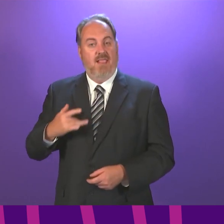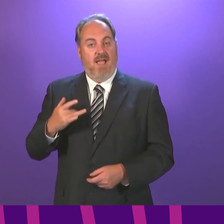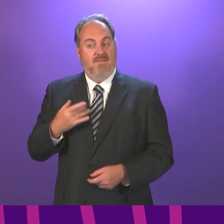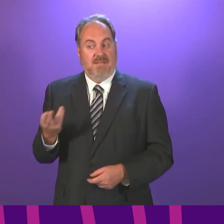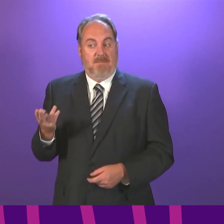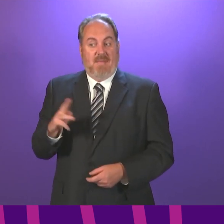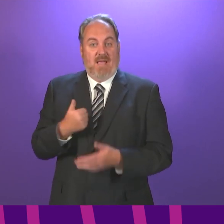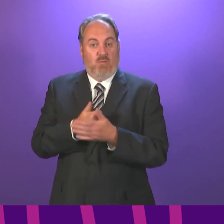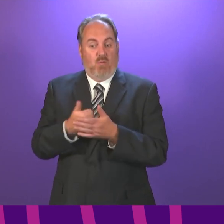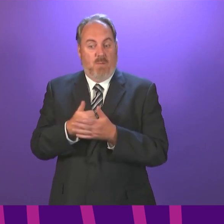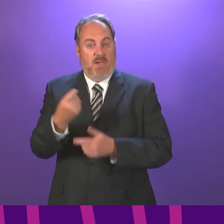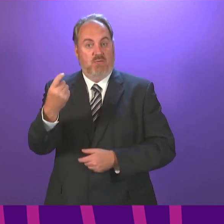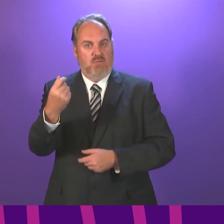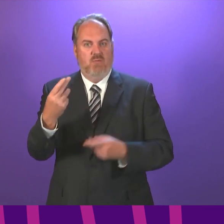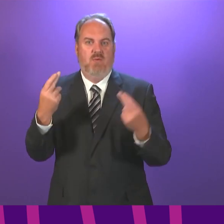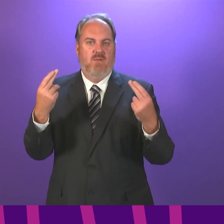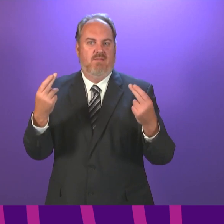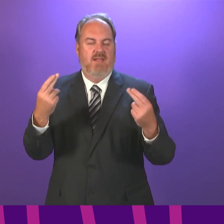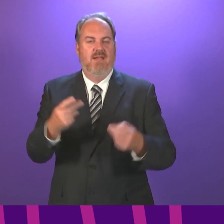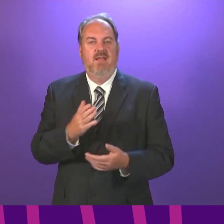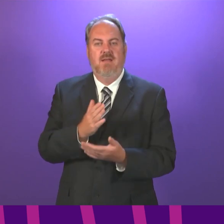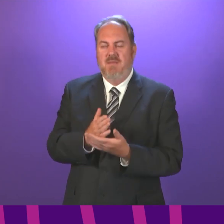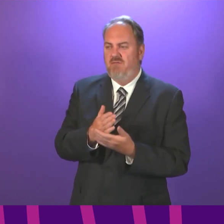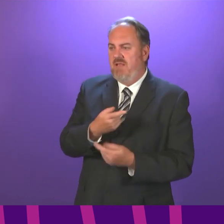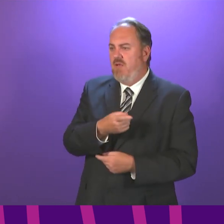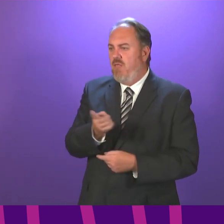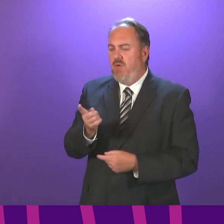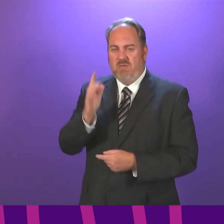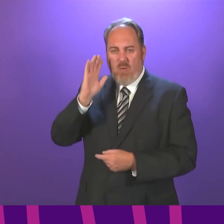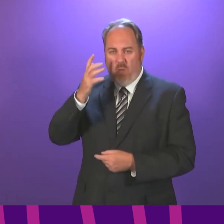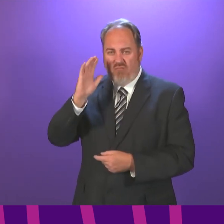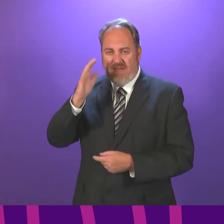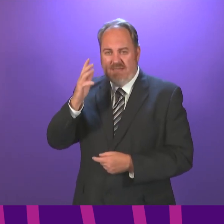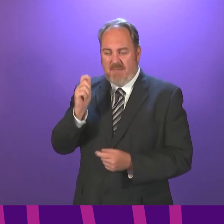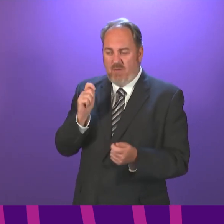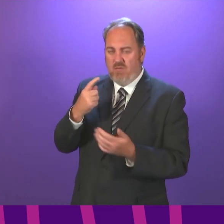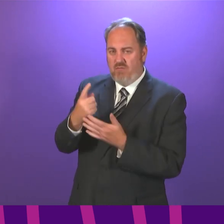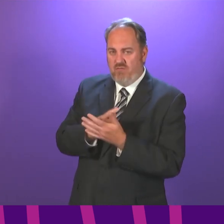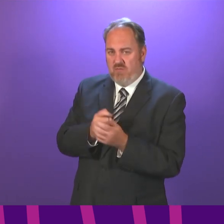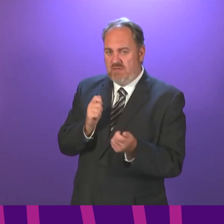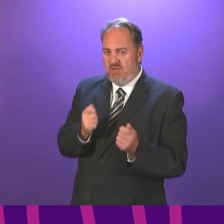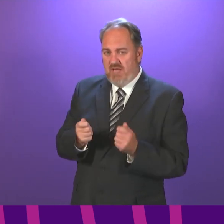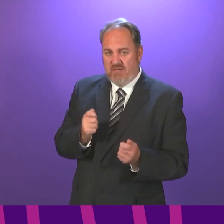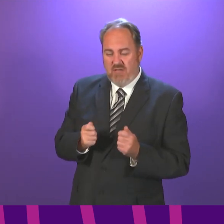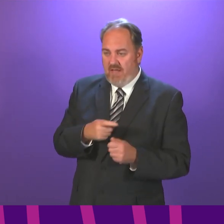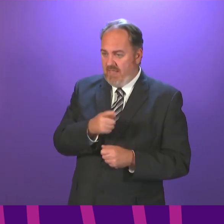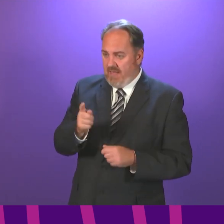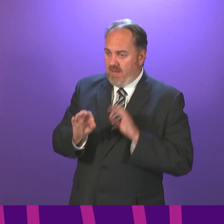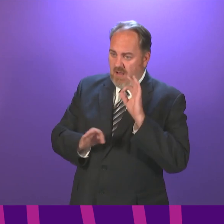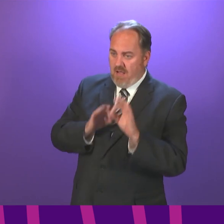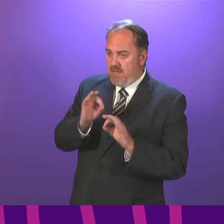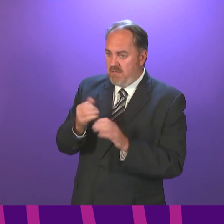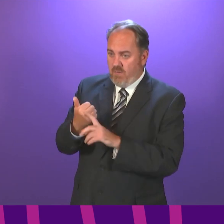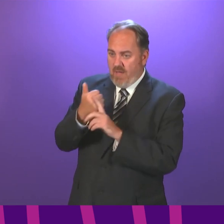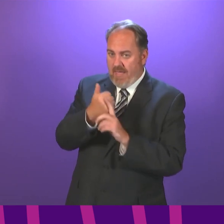Minister highlight where anyone who may be apprehensive about readjusting the changing restrictions can access support should they actually